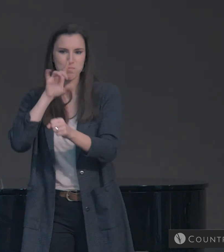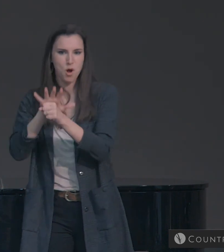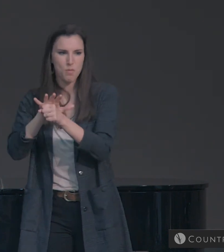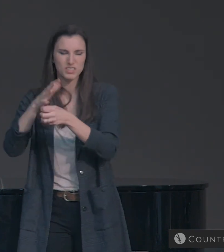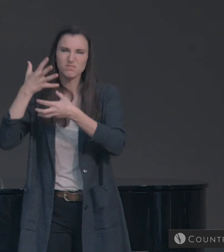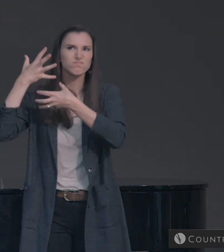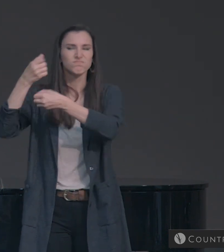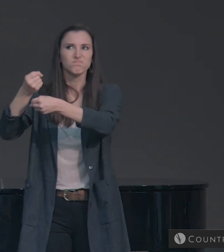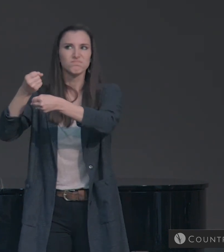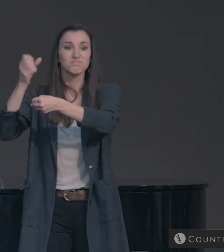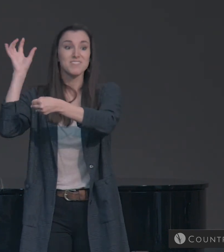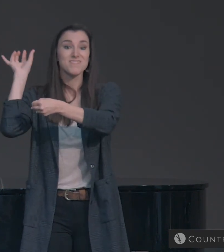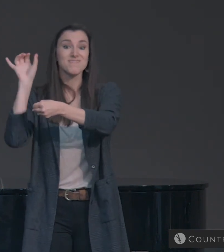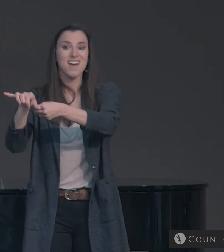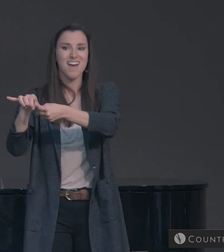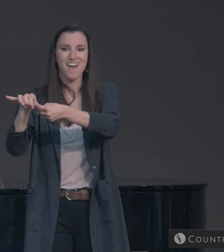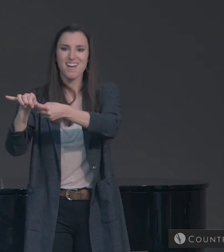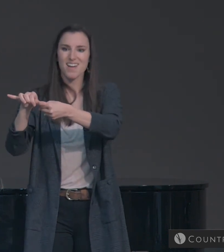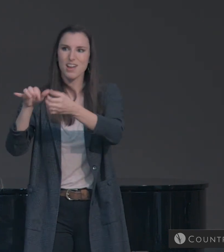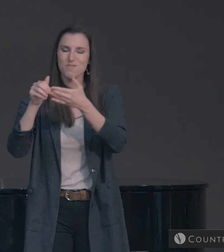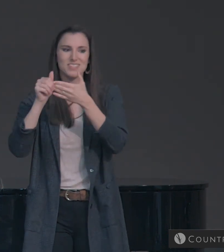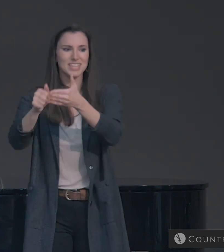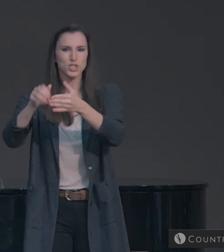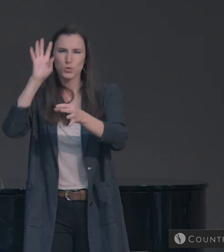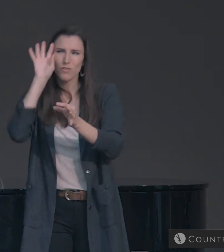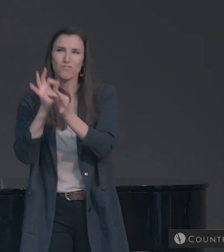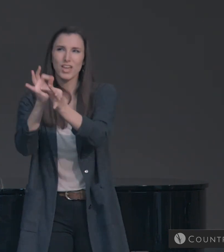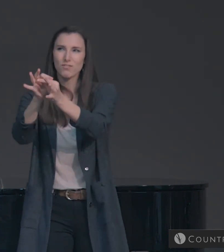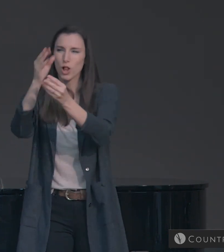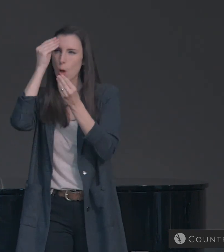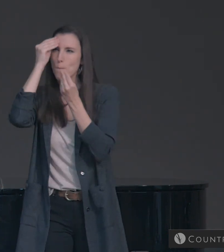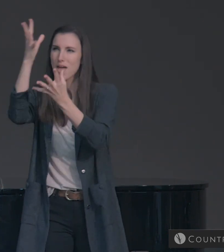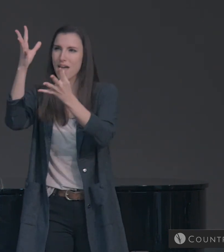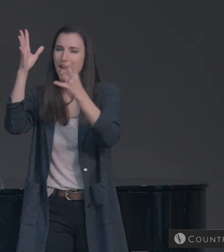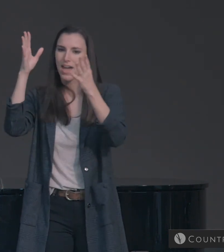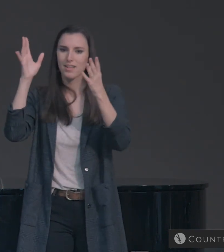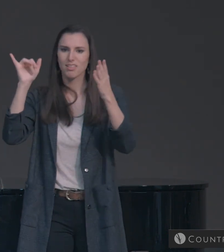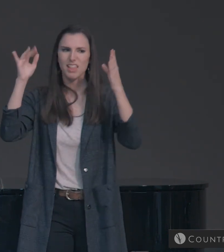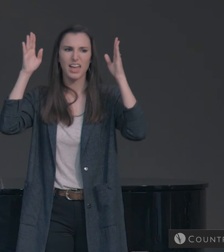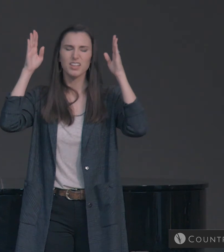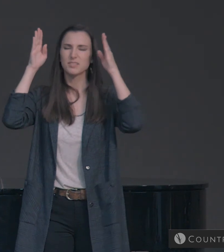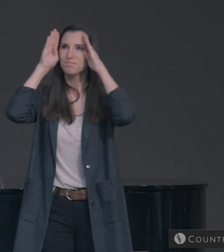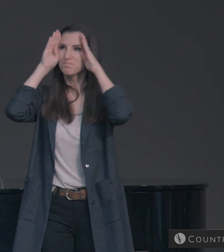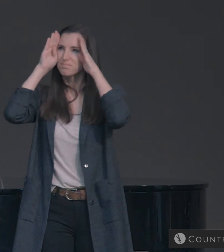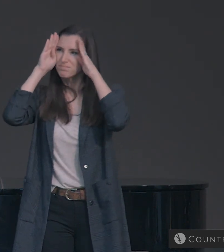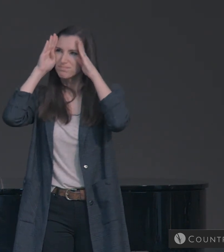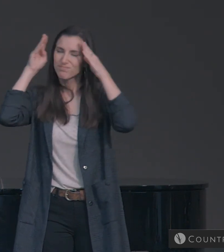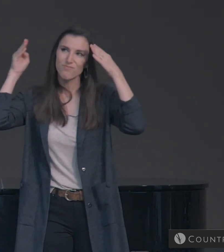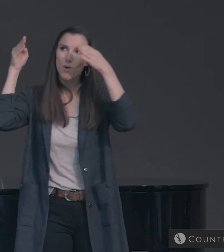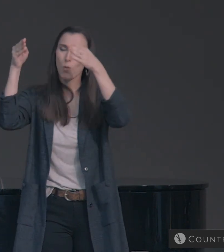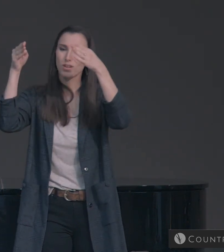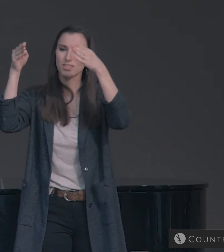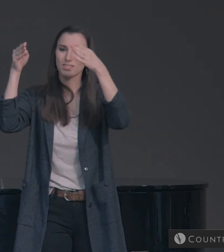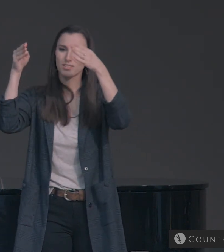to faithfulness in the Christian life. And in that life,